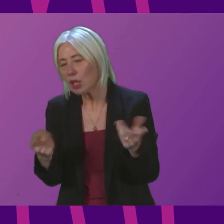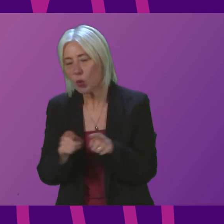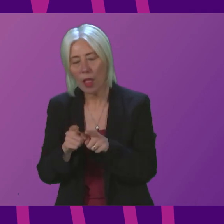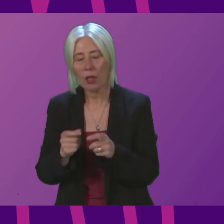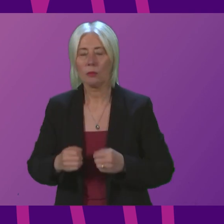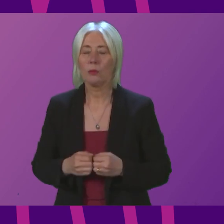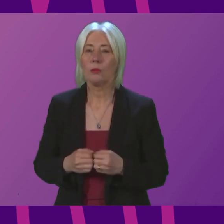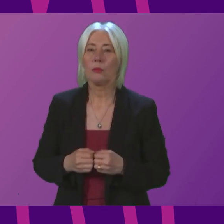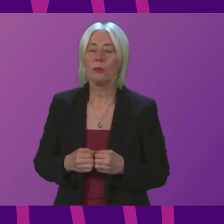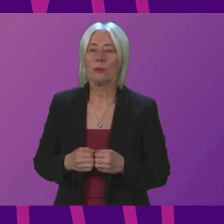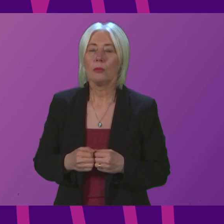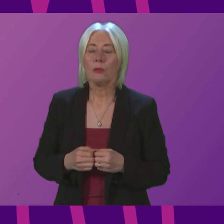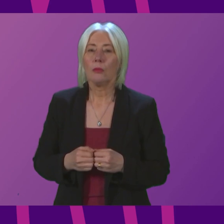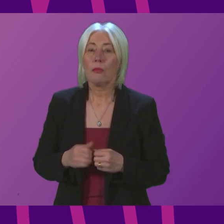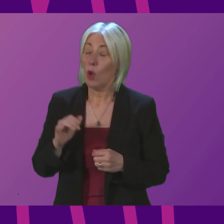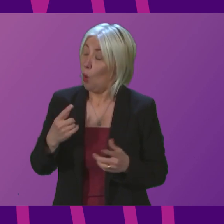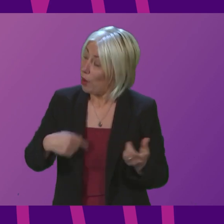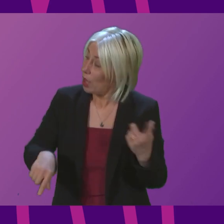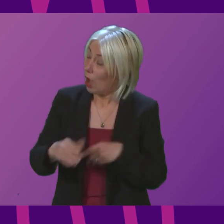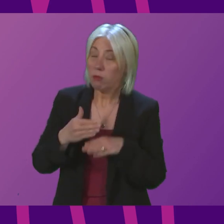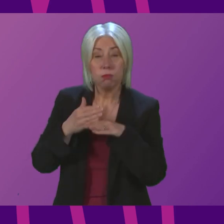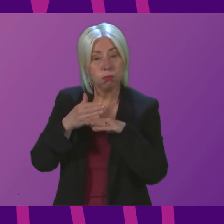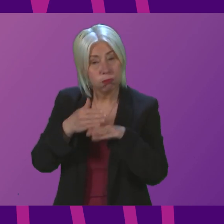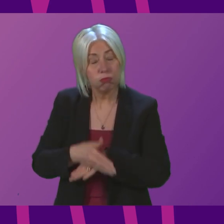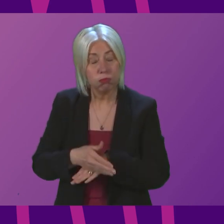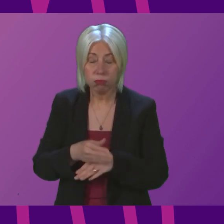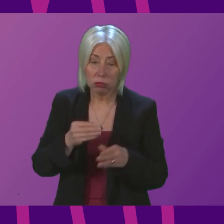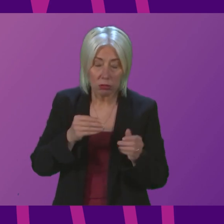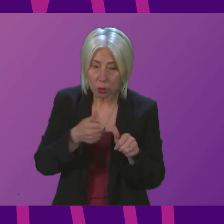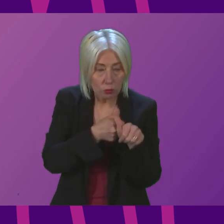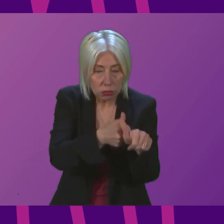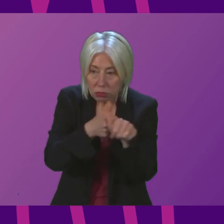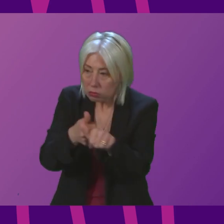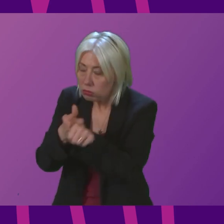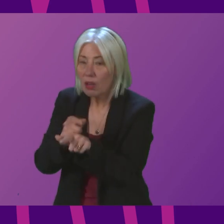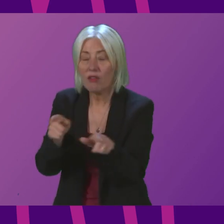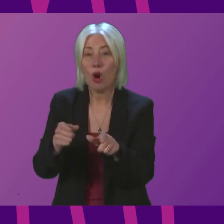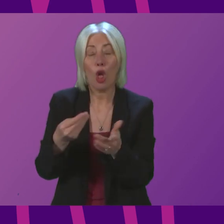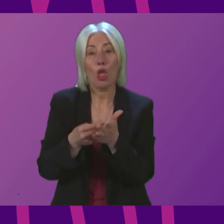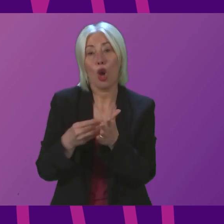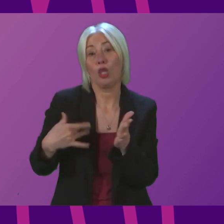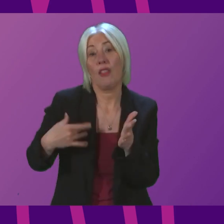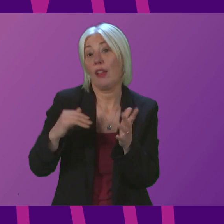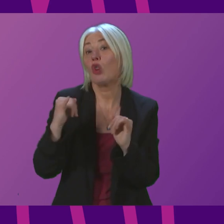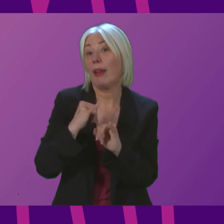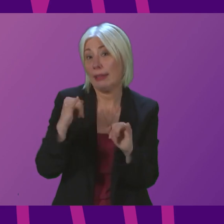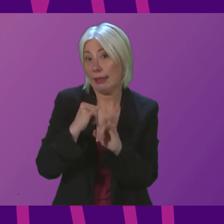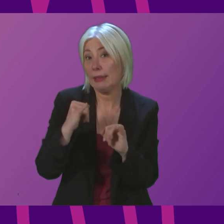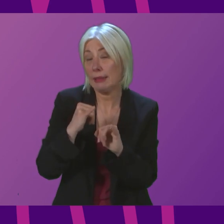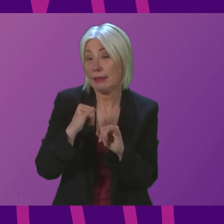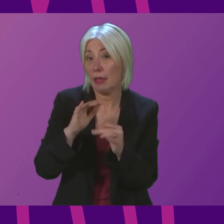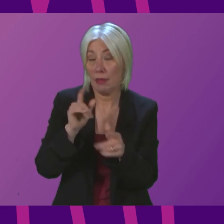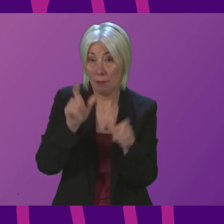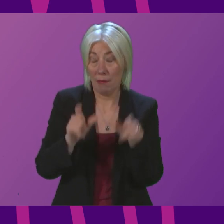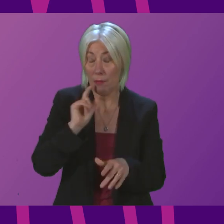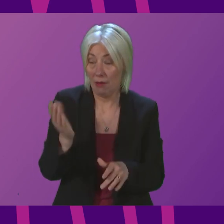while we are while we are doing all of that to support the cost of living crisis that's been faced by